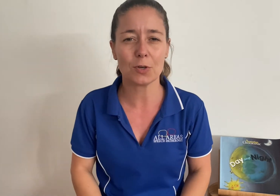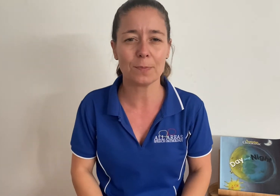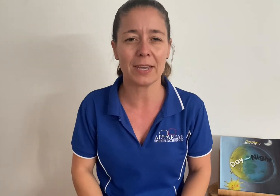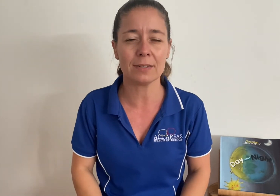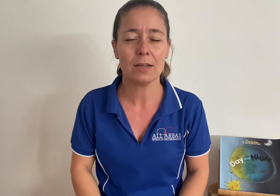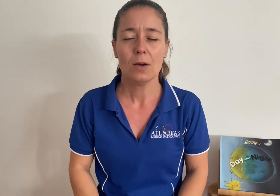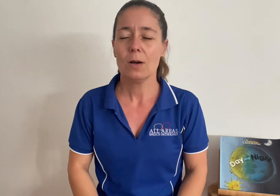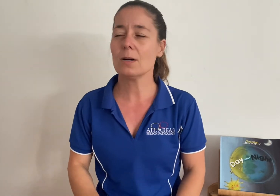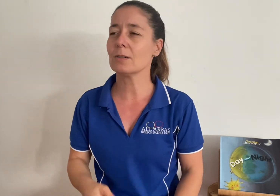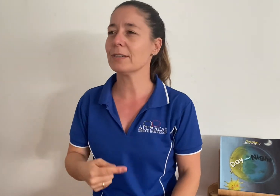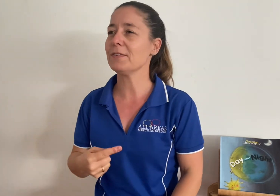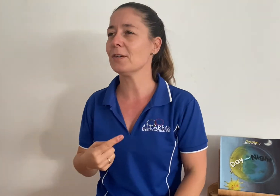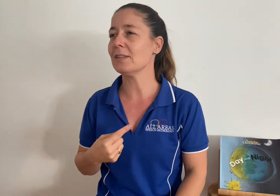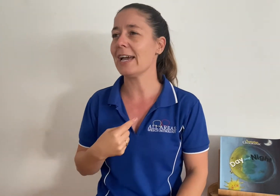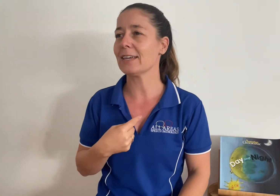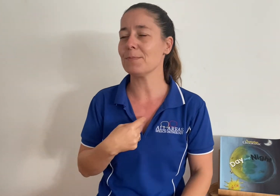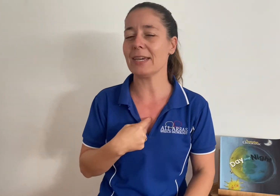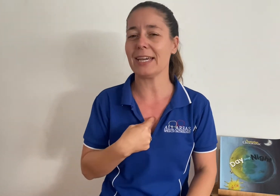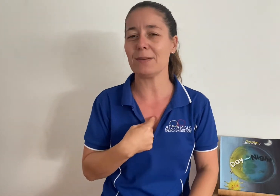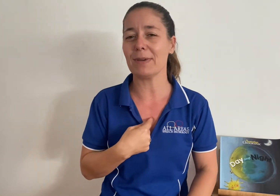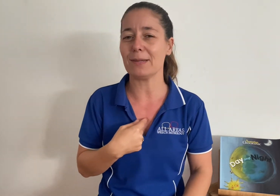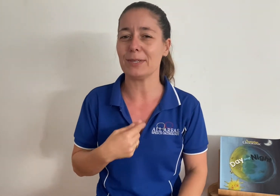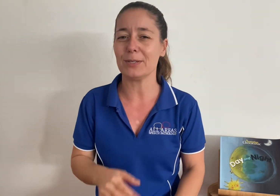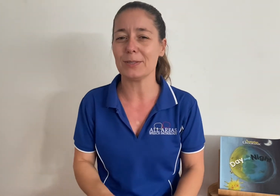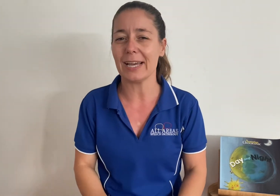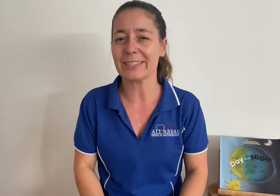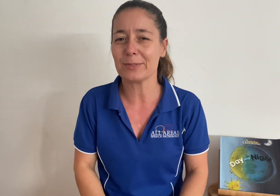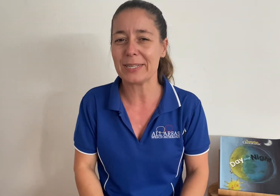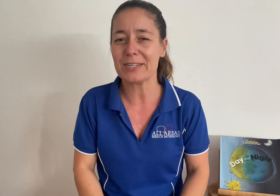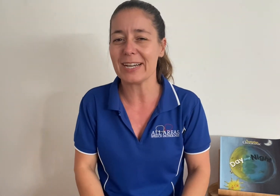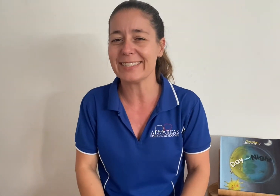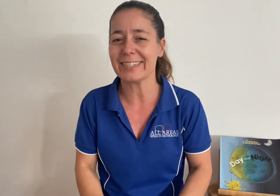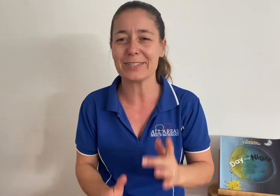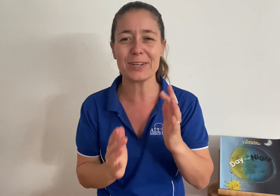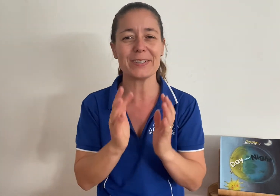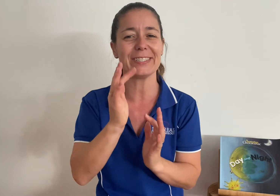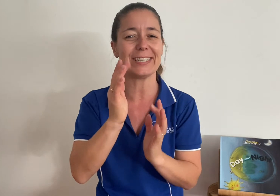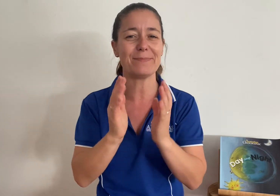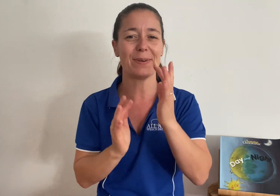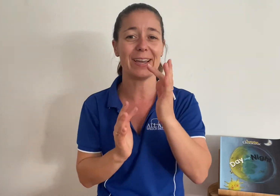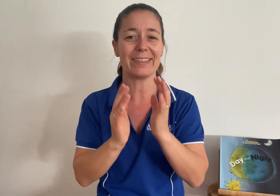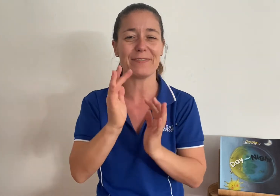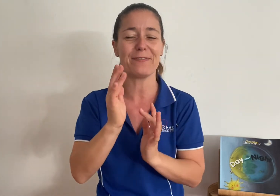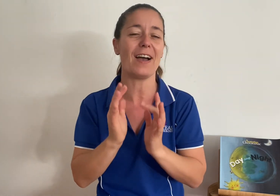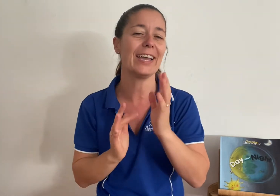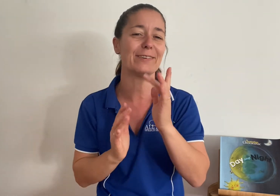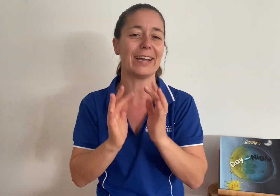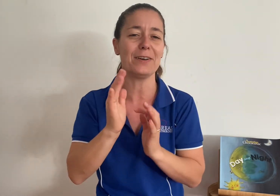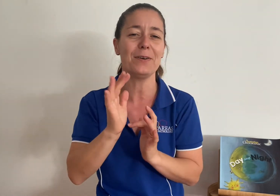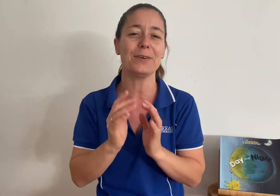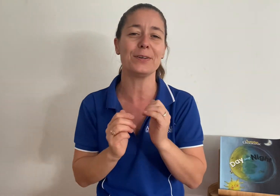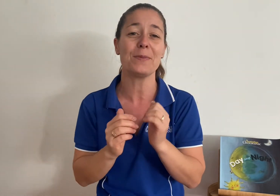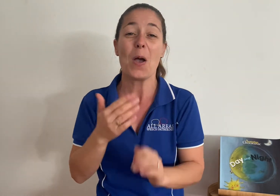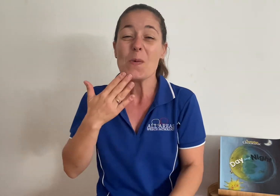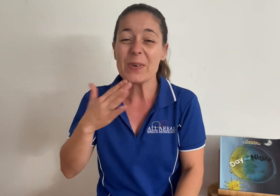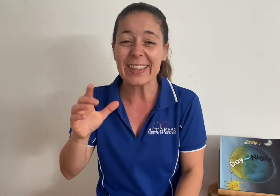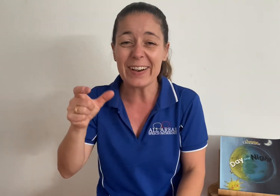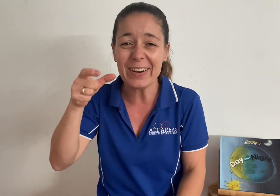or if you're like me, maybe you like to be nice and toasty by the fire at home with a hot